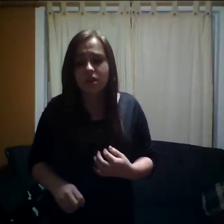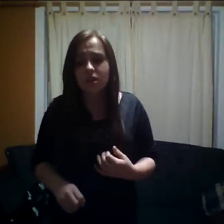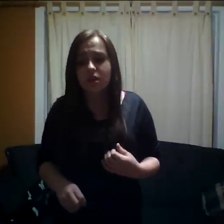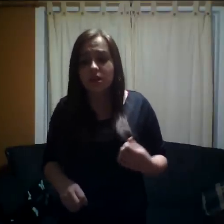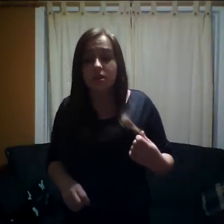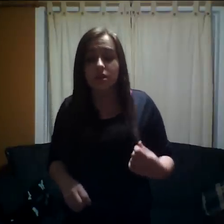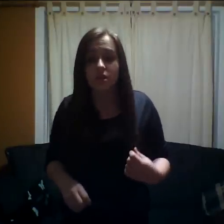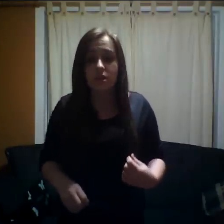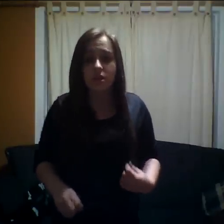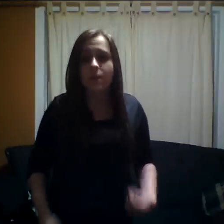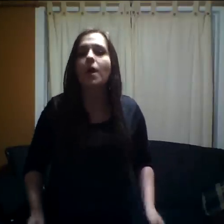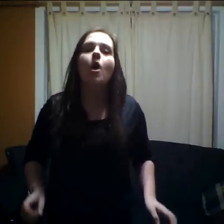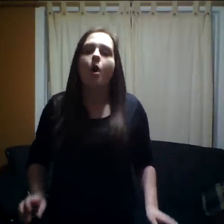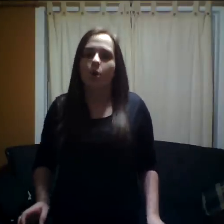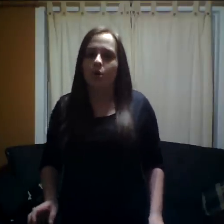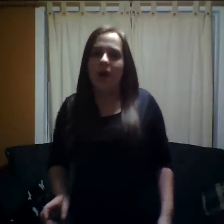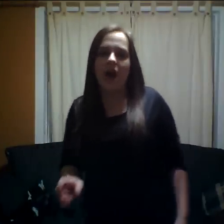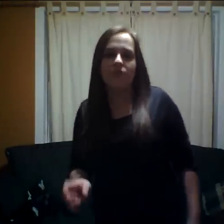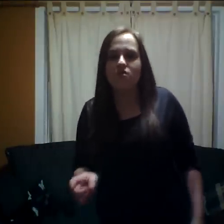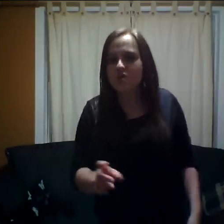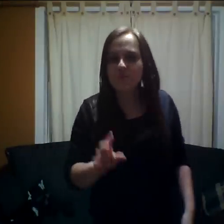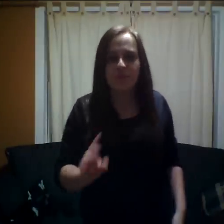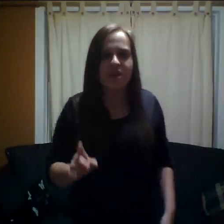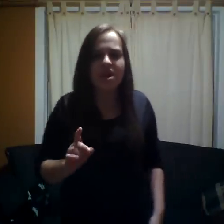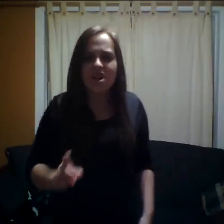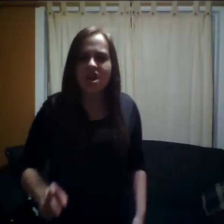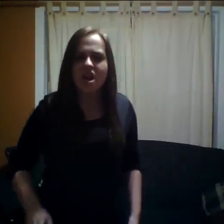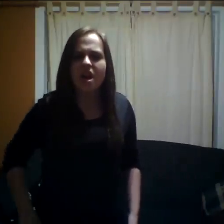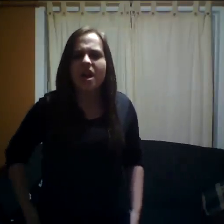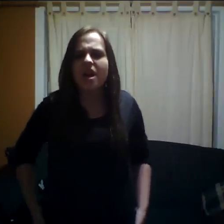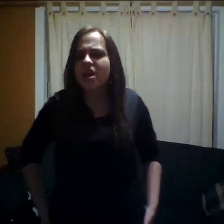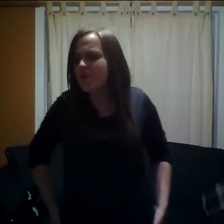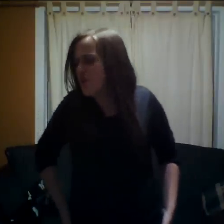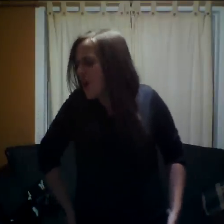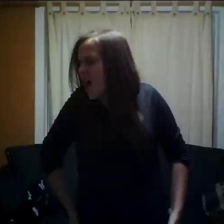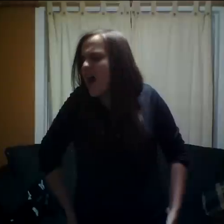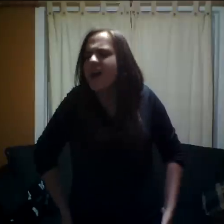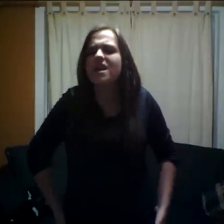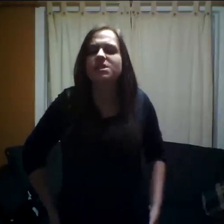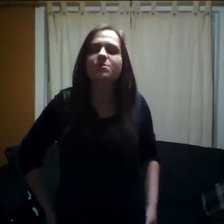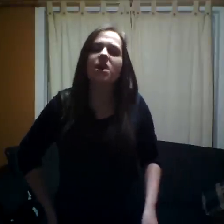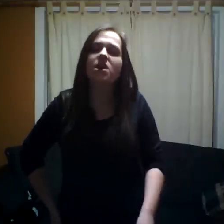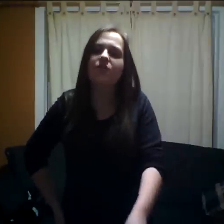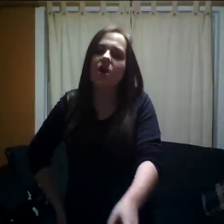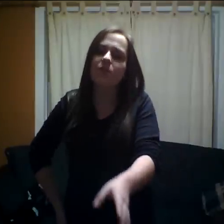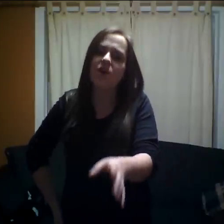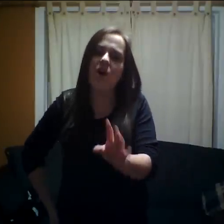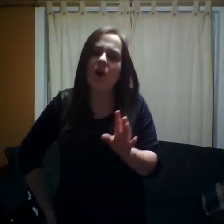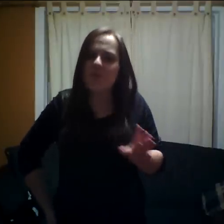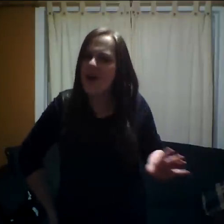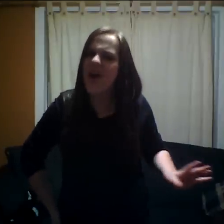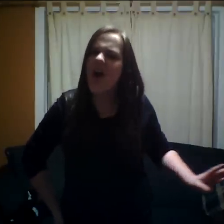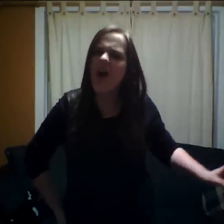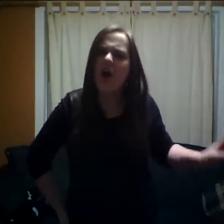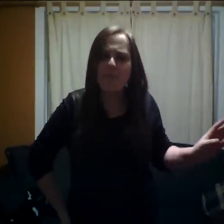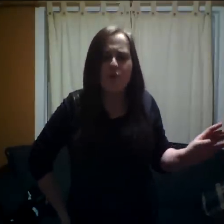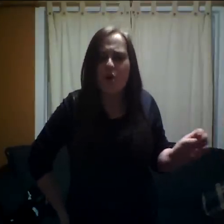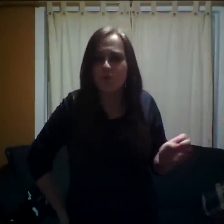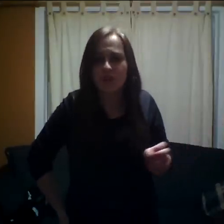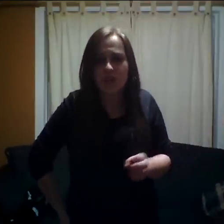Or have you completely erased me from your memories?